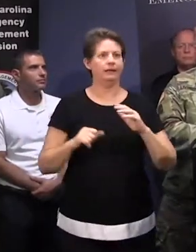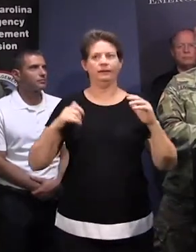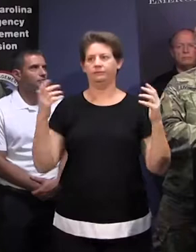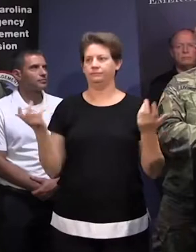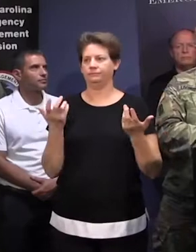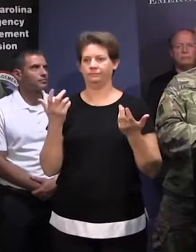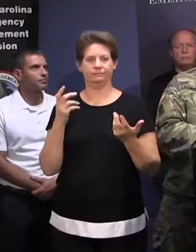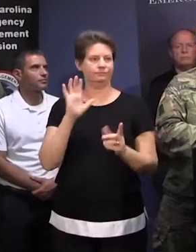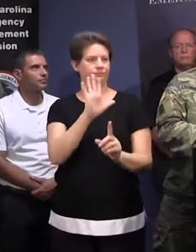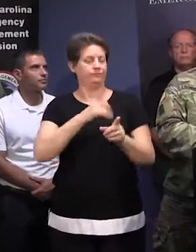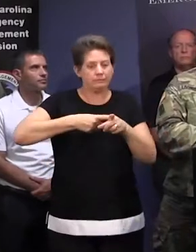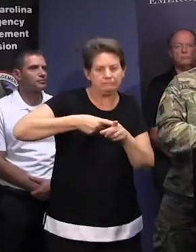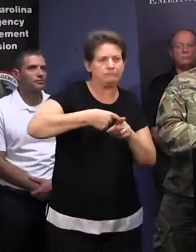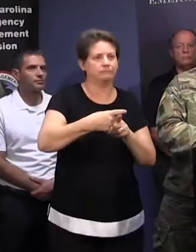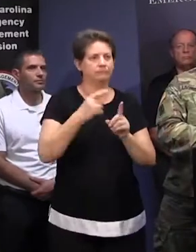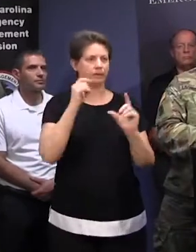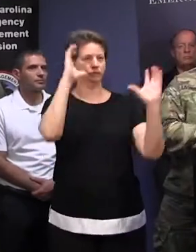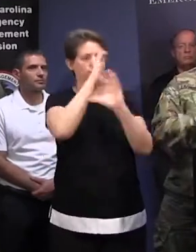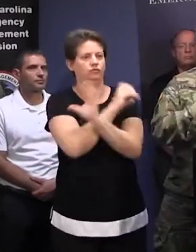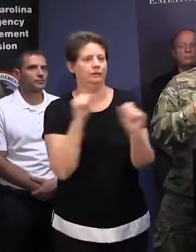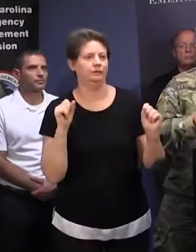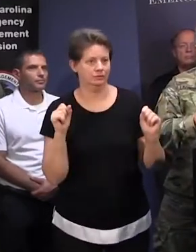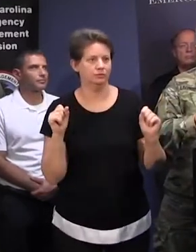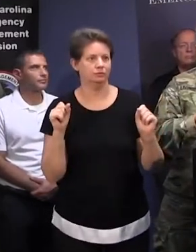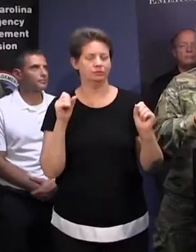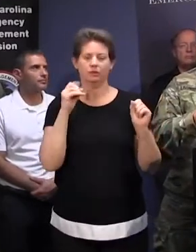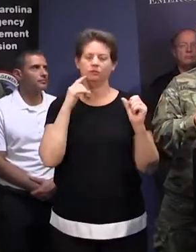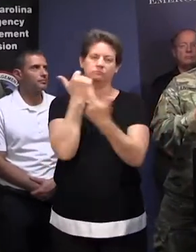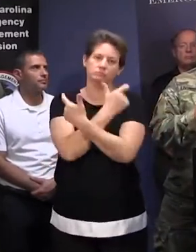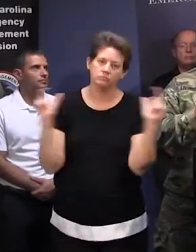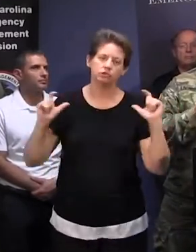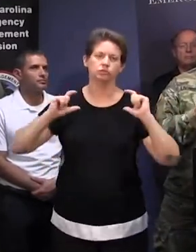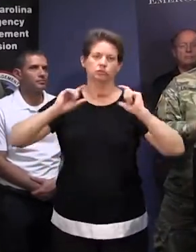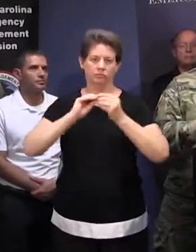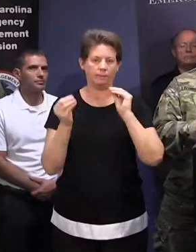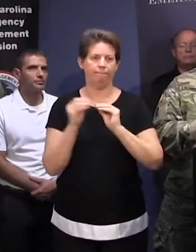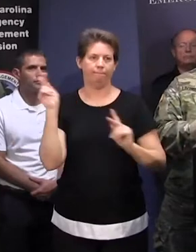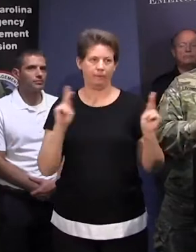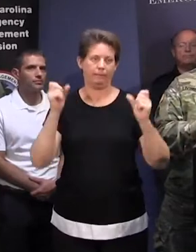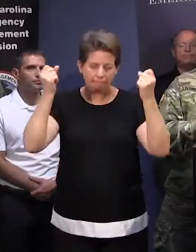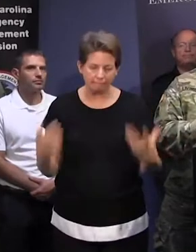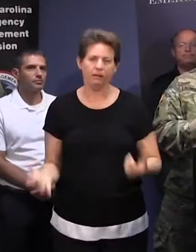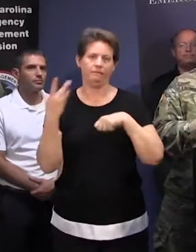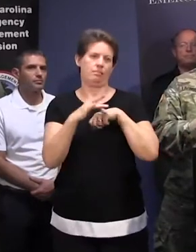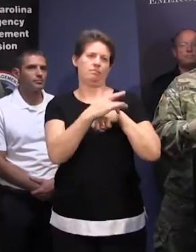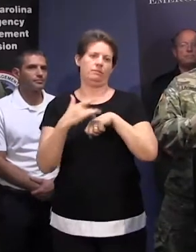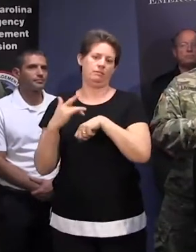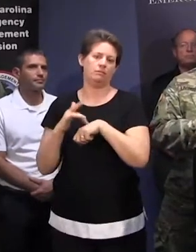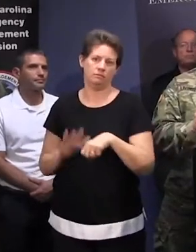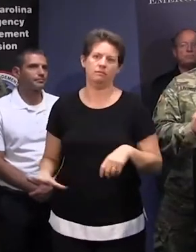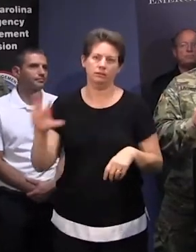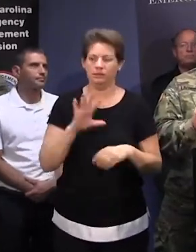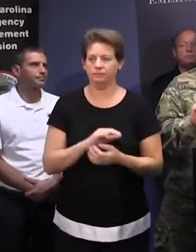somebody that specializes in search and rescue. So it's a tremendous effort and a lot of available resources out there